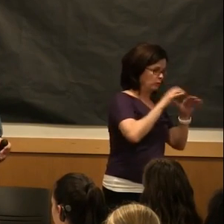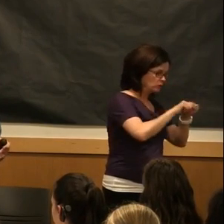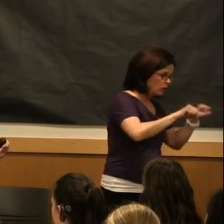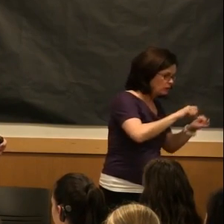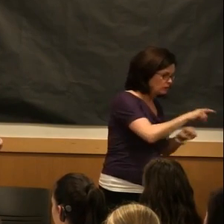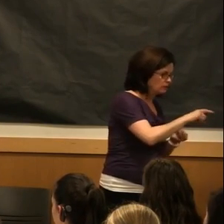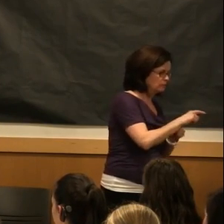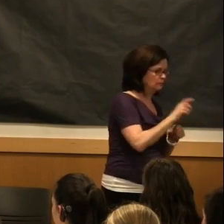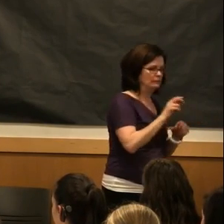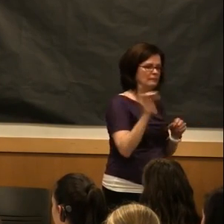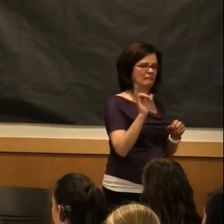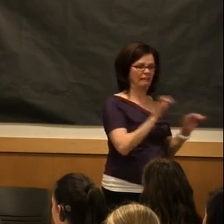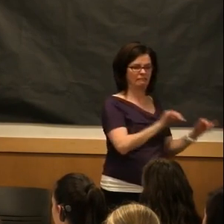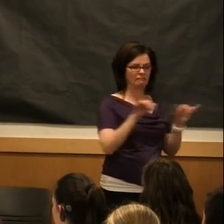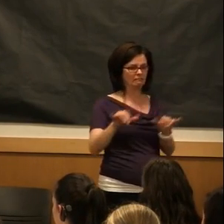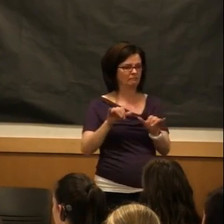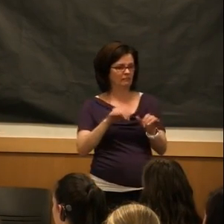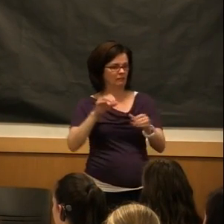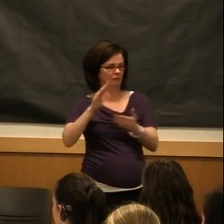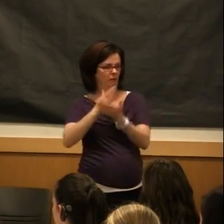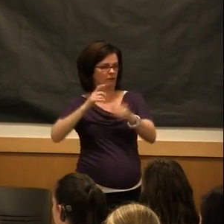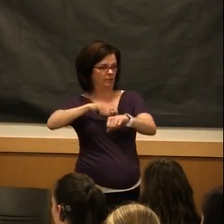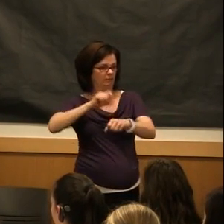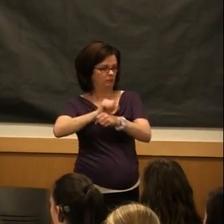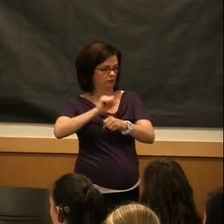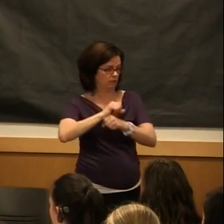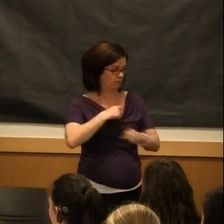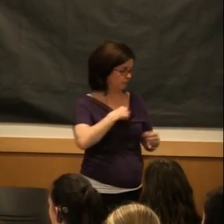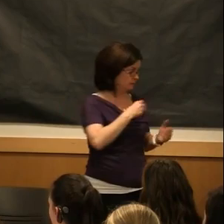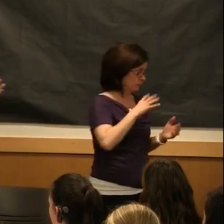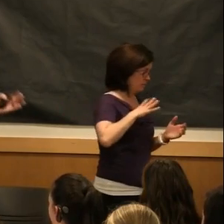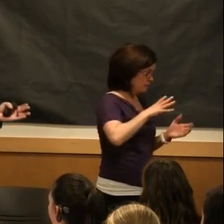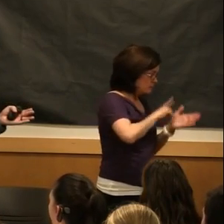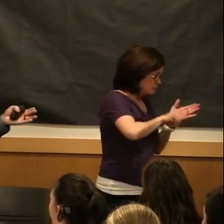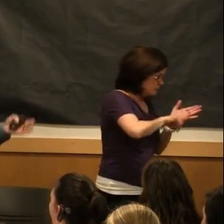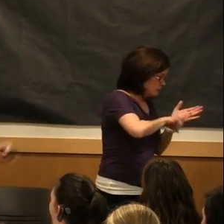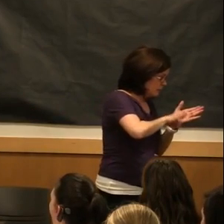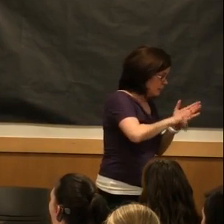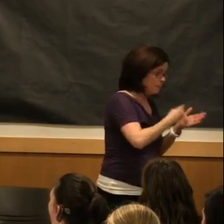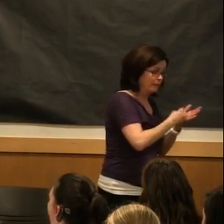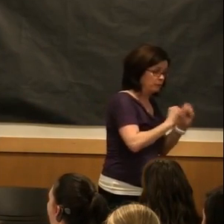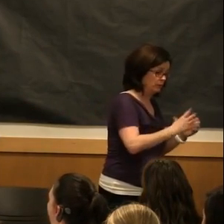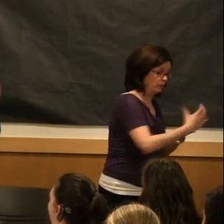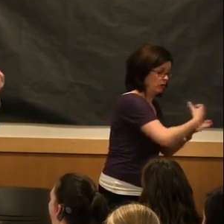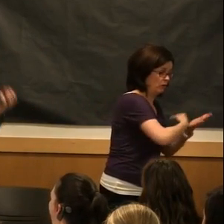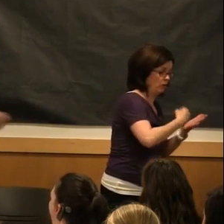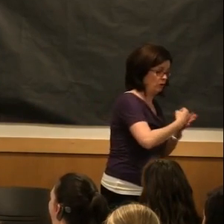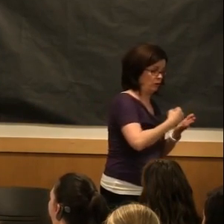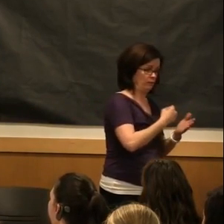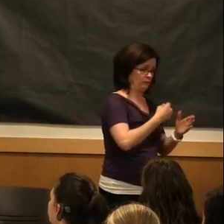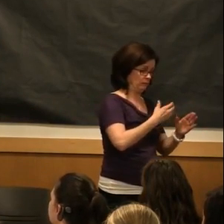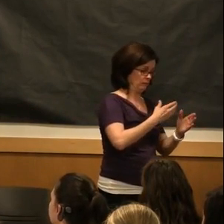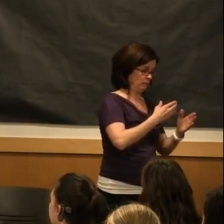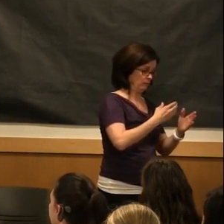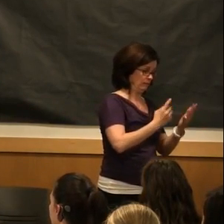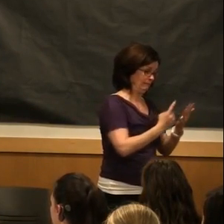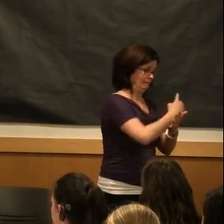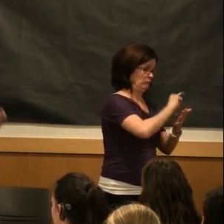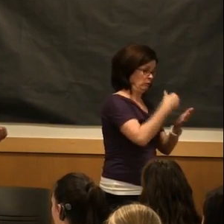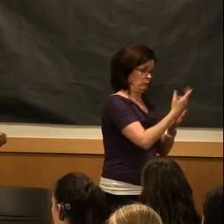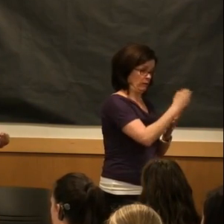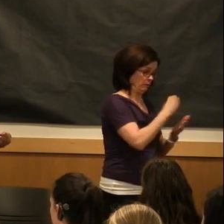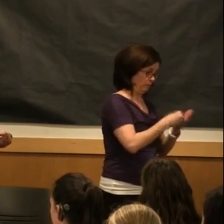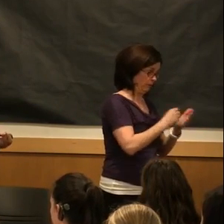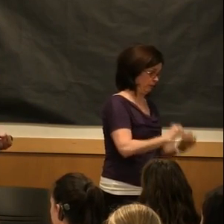start working on those scholarships to the time you graduate high school can be rather large. So if you're looking for different scholarships,